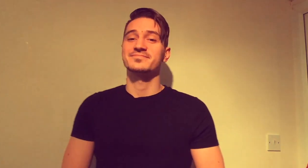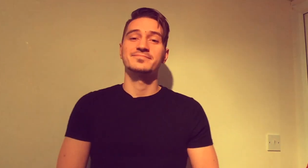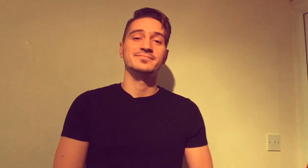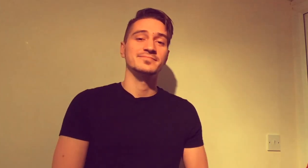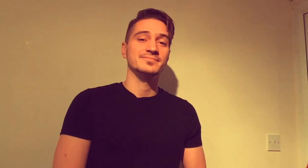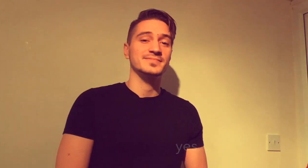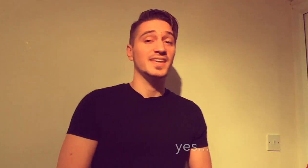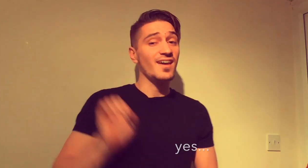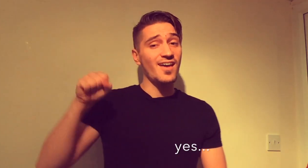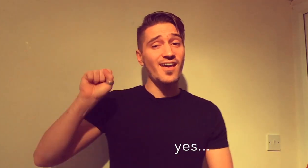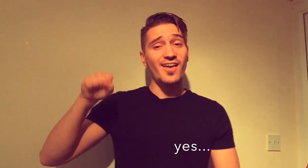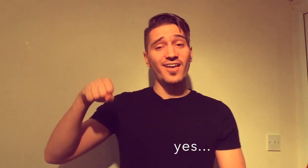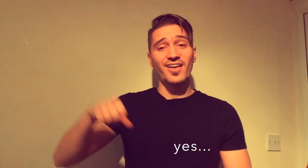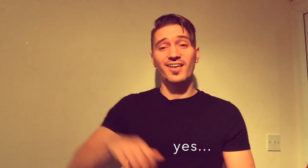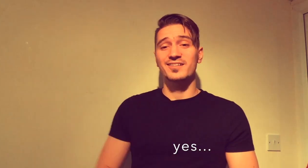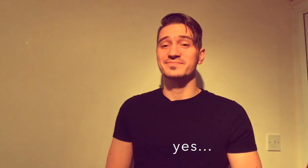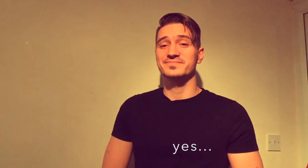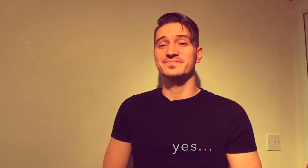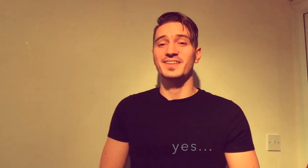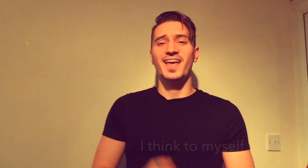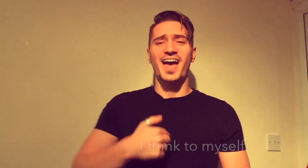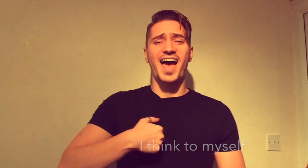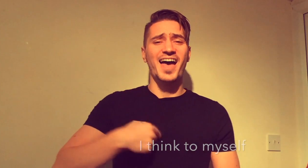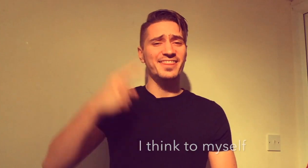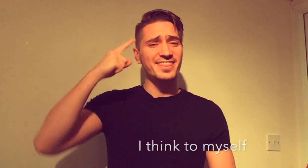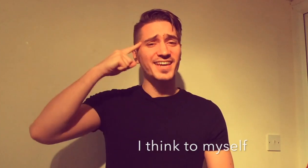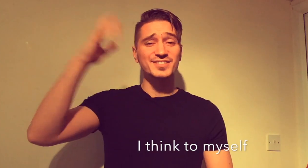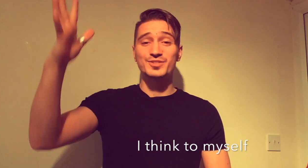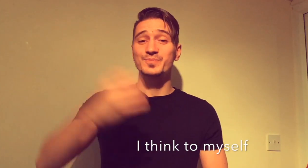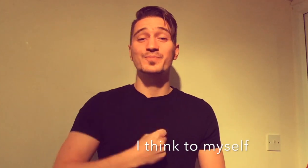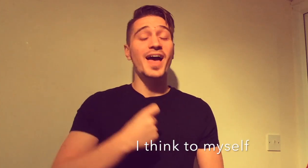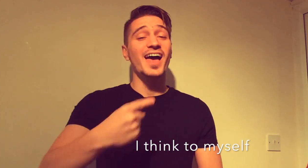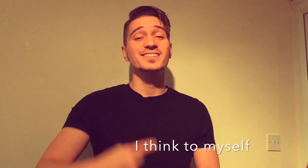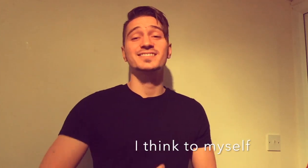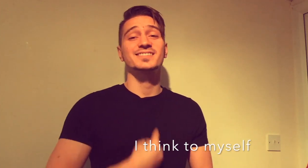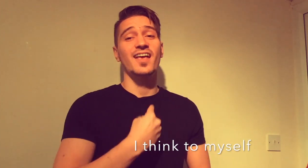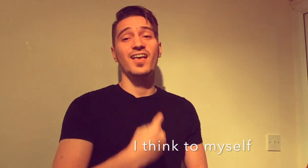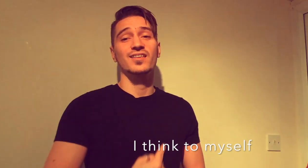Yes, I think to myself,